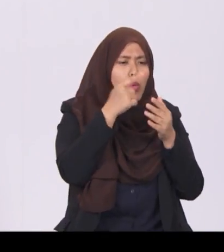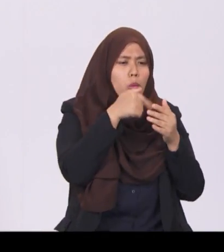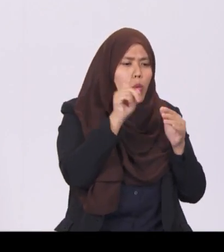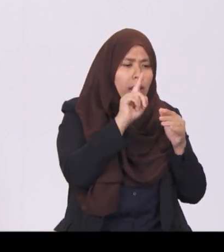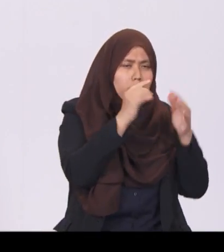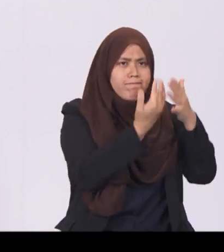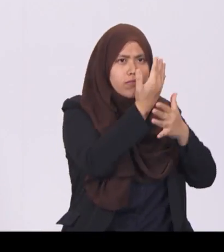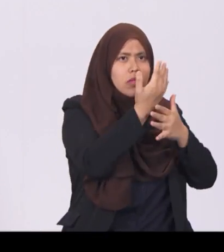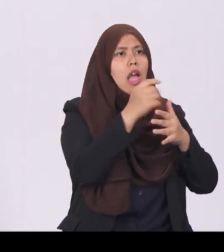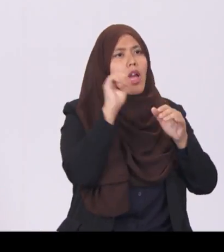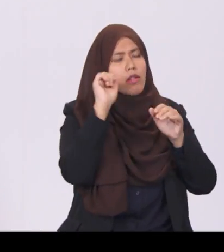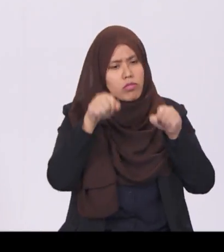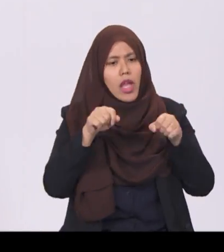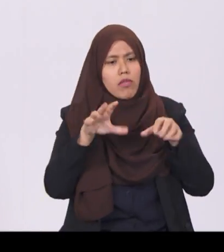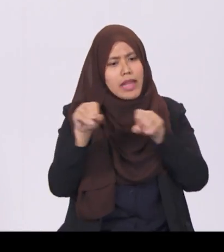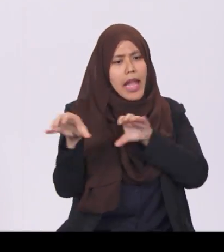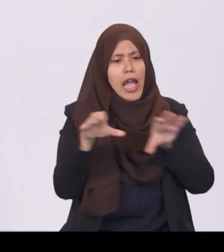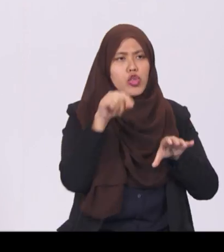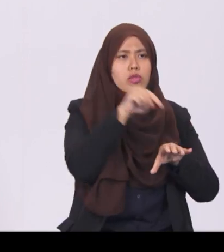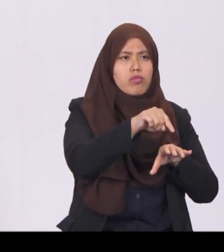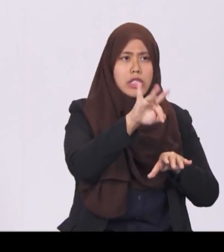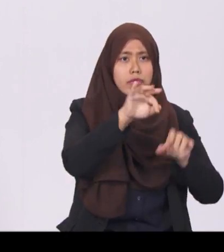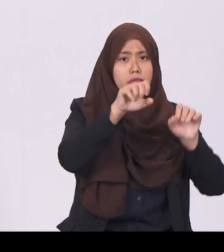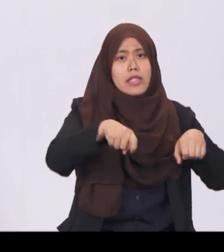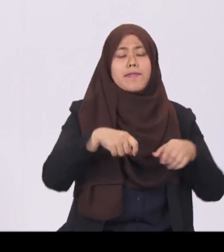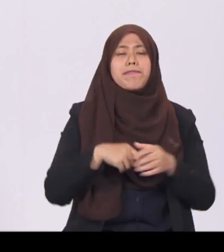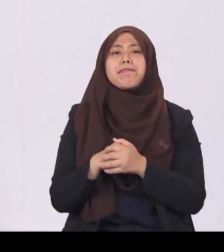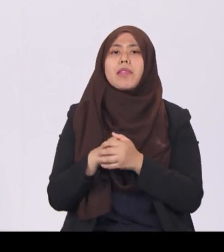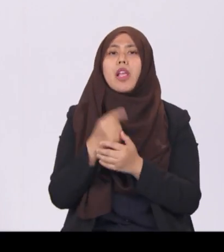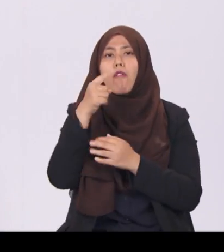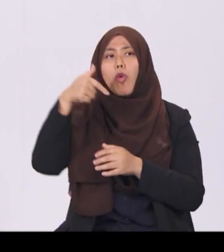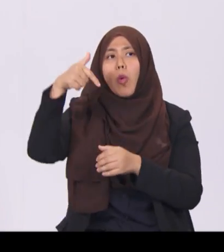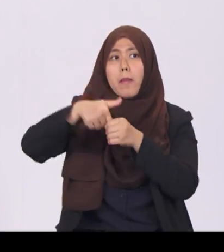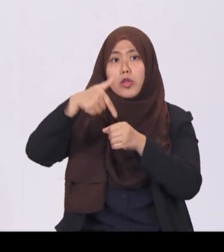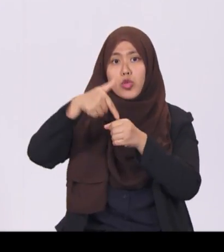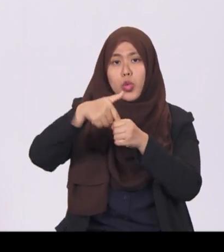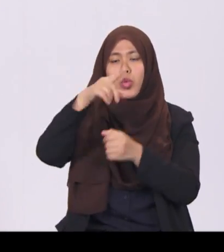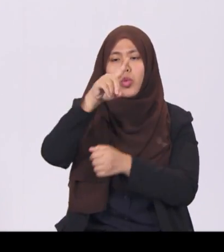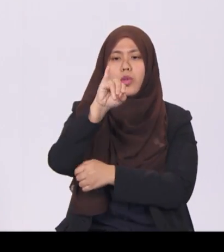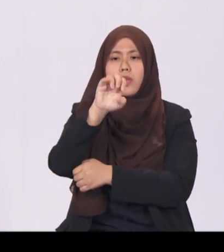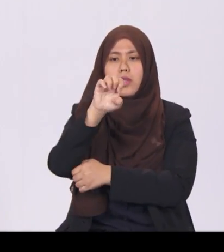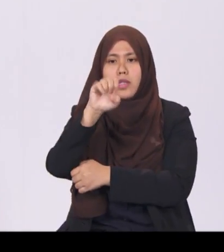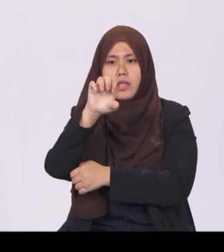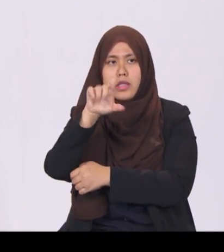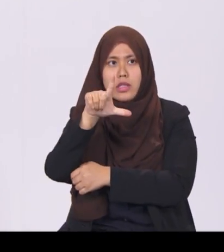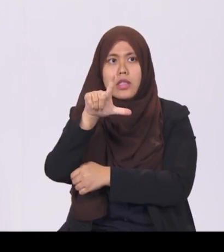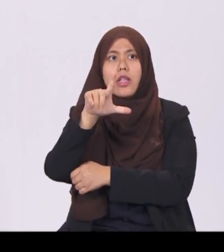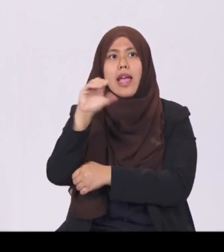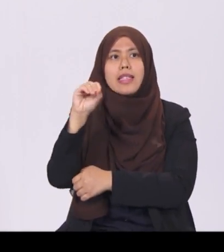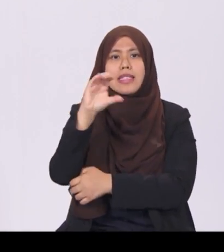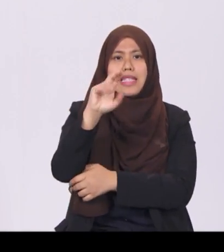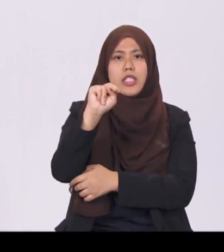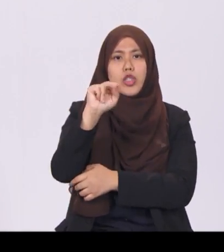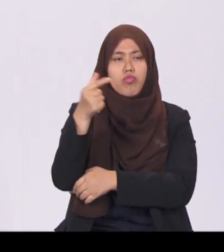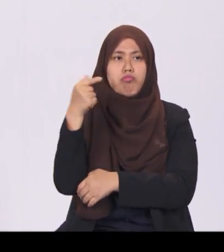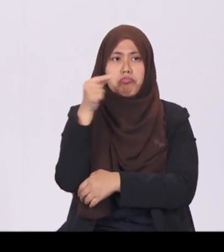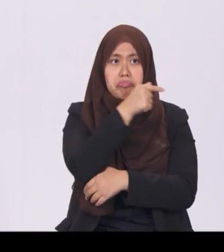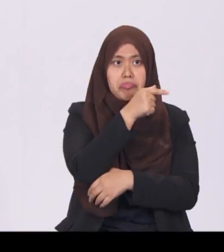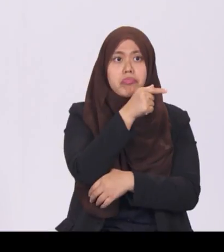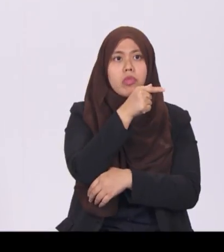For petrol, diesel and compressed natural gas, we have excise duties, which already encourage reduction